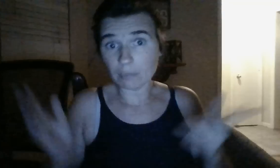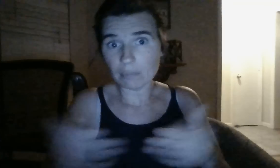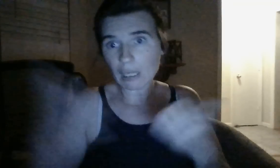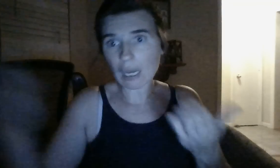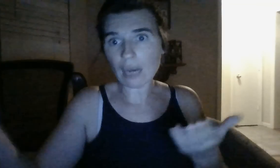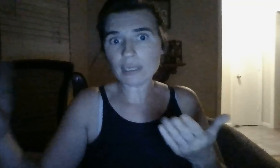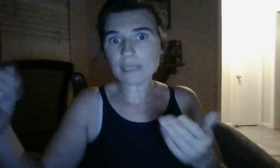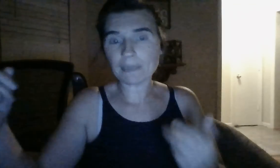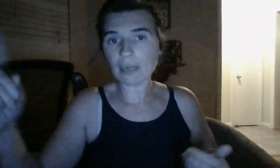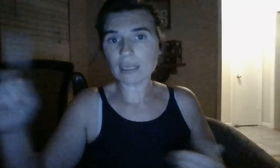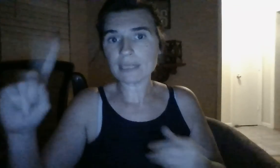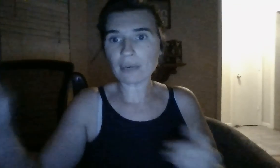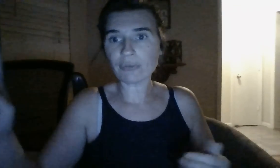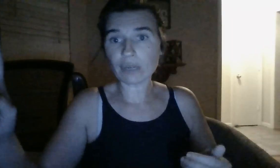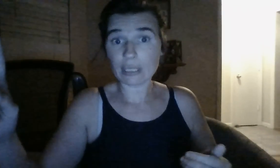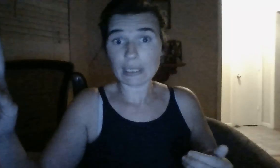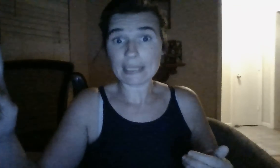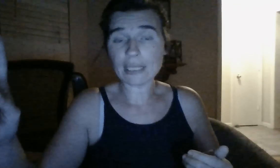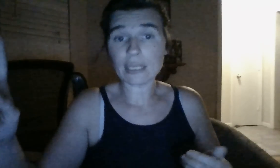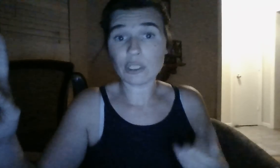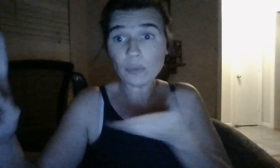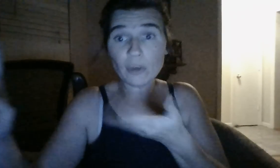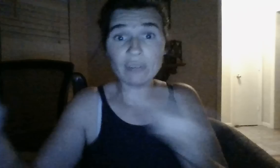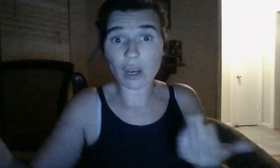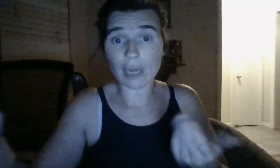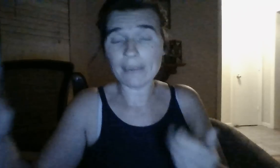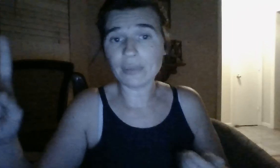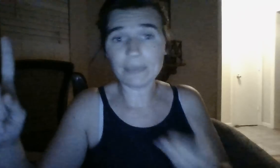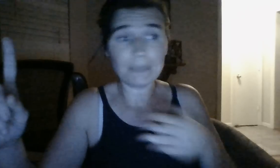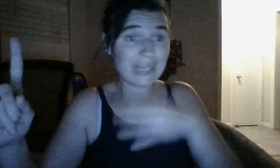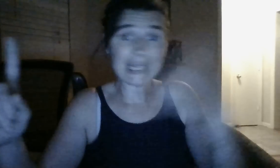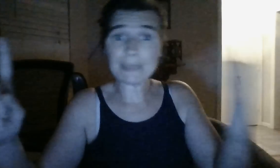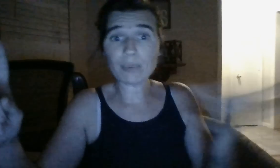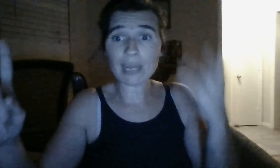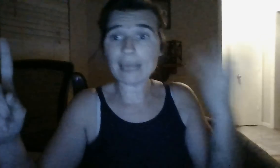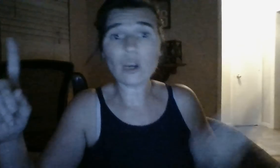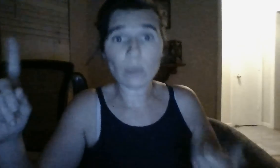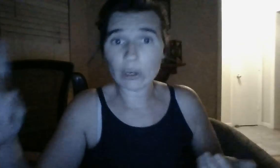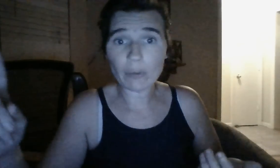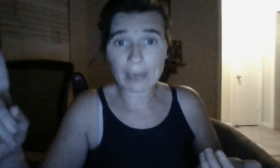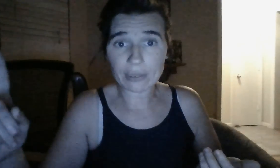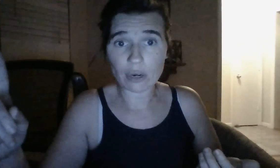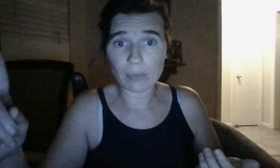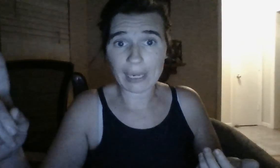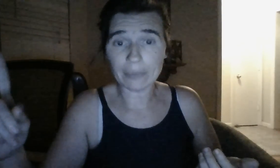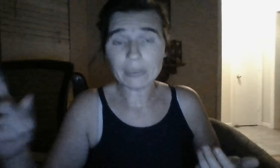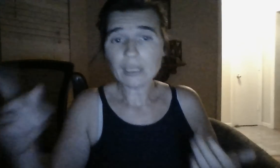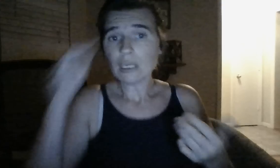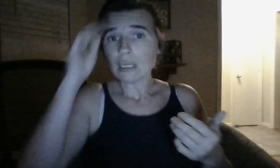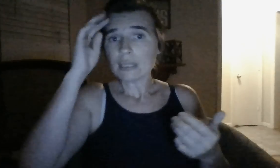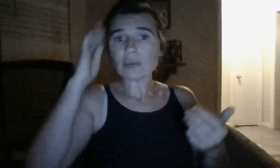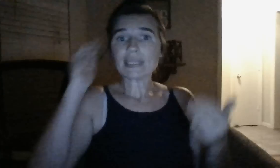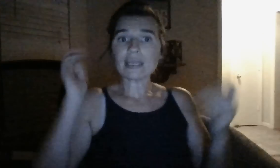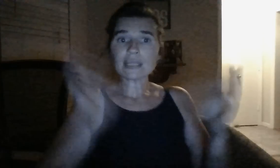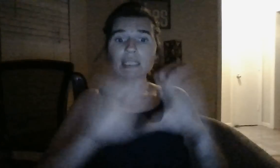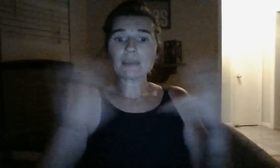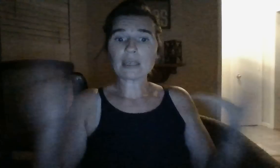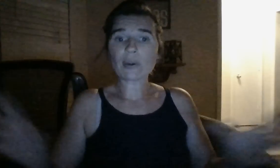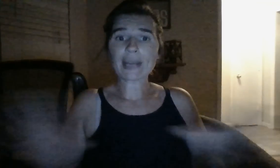But, I heard it's better. It sounds like you're moving on. These people can't go where you're about to go, ma'am. So, it sounds like it's about to work